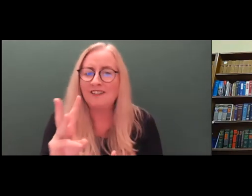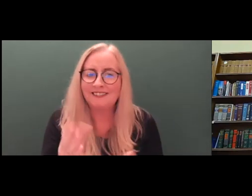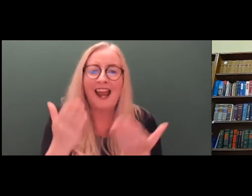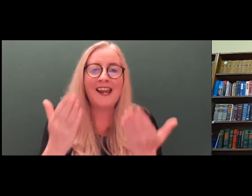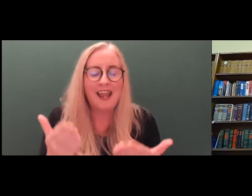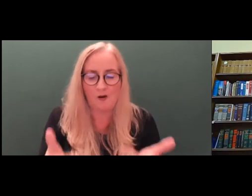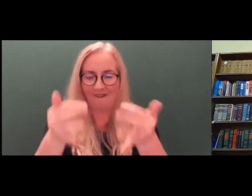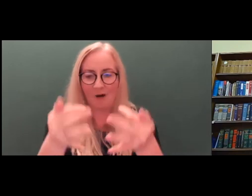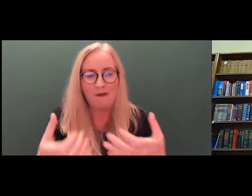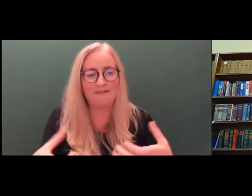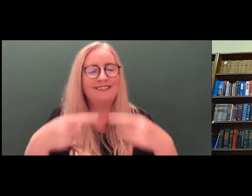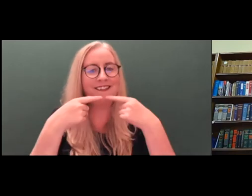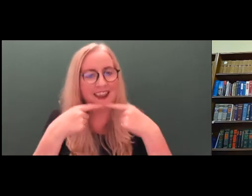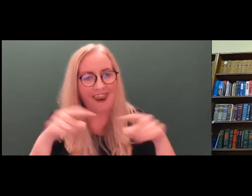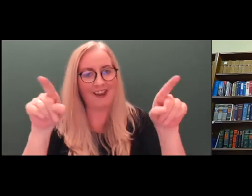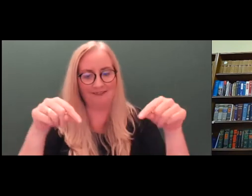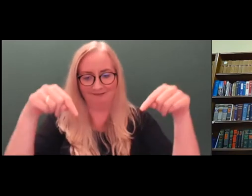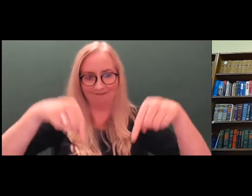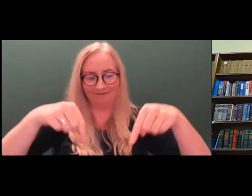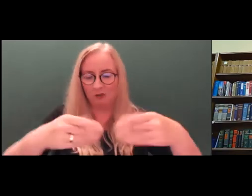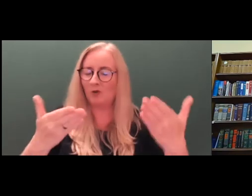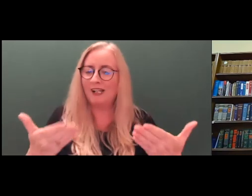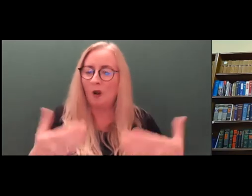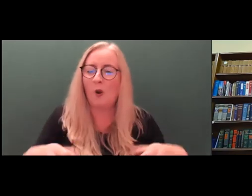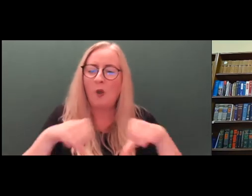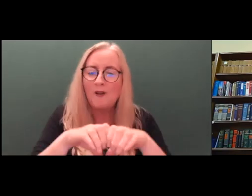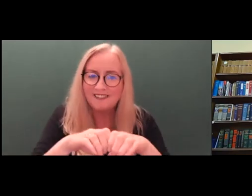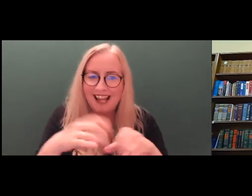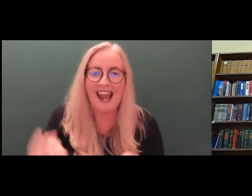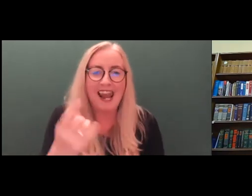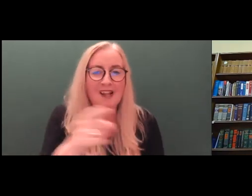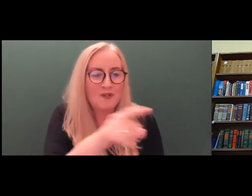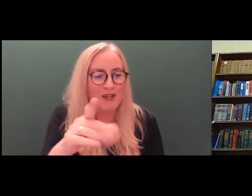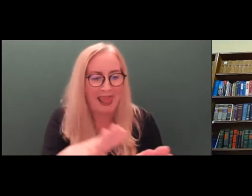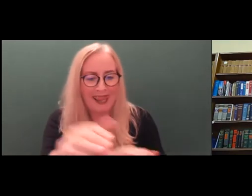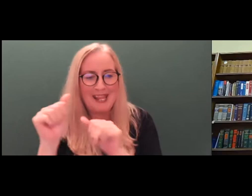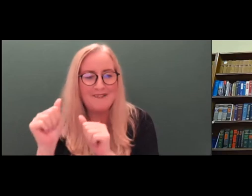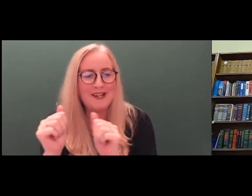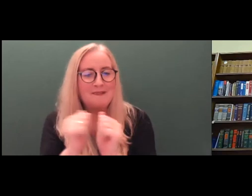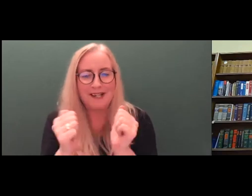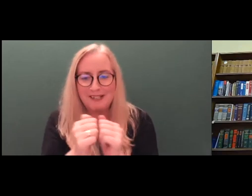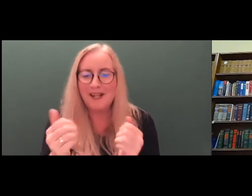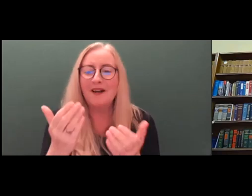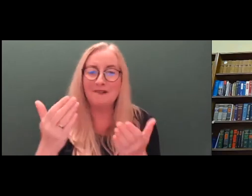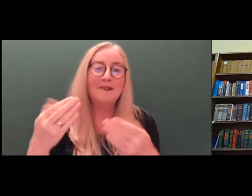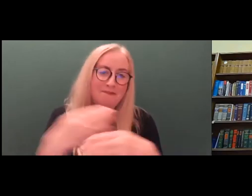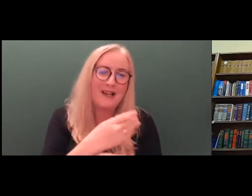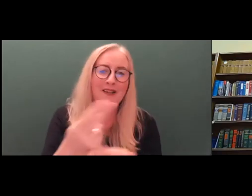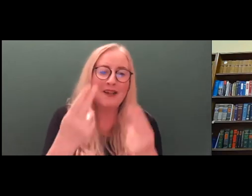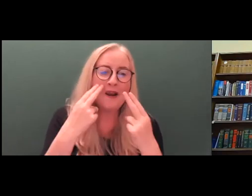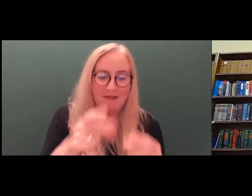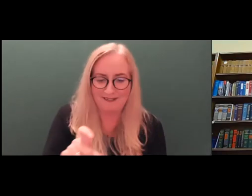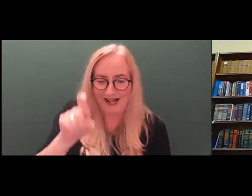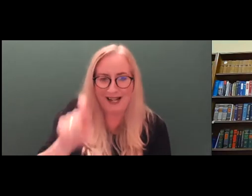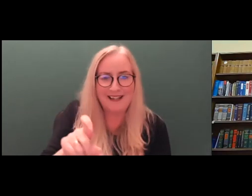formally declare the conference closed, and invite you to leave the meeting by deploying, as usual, the red